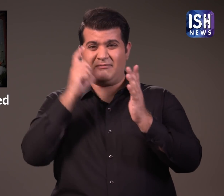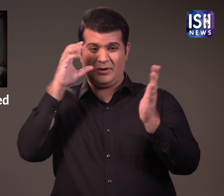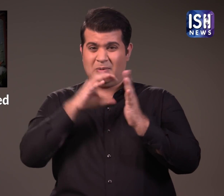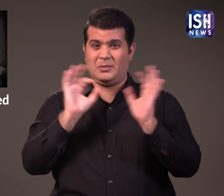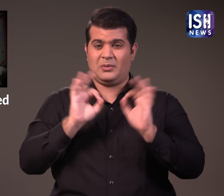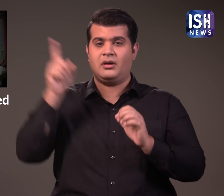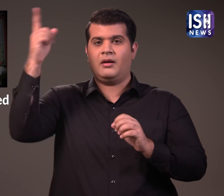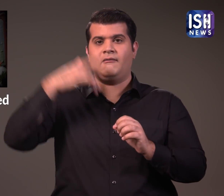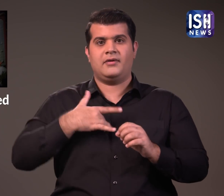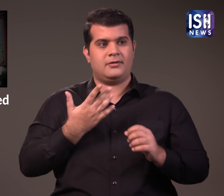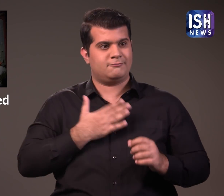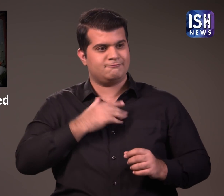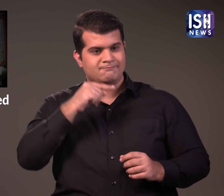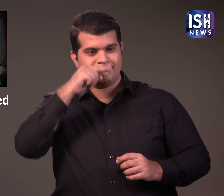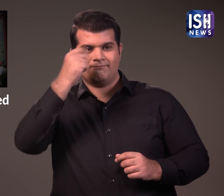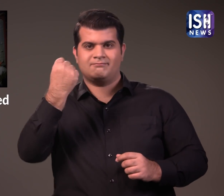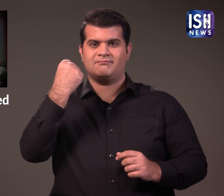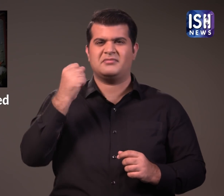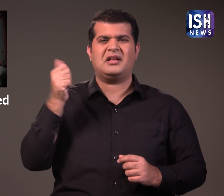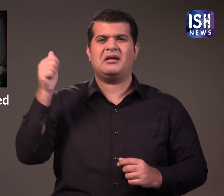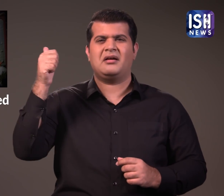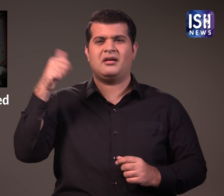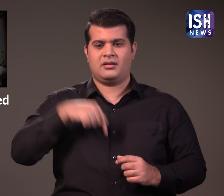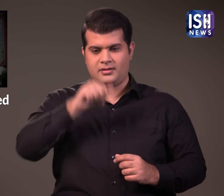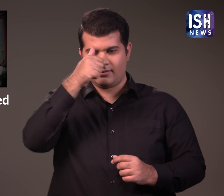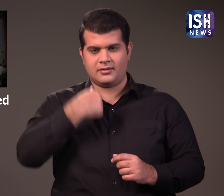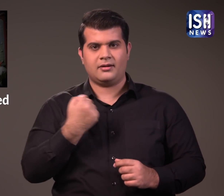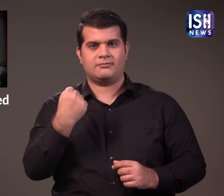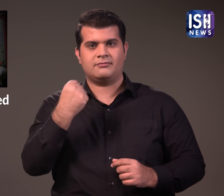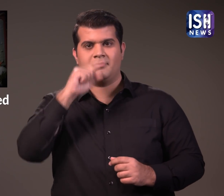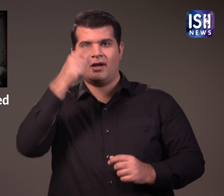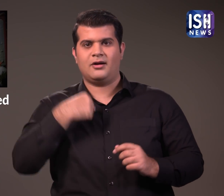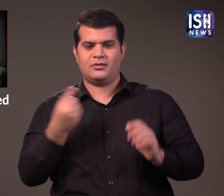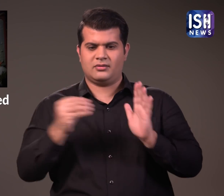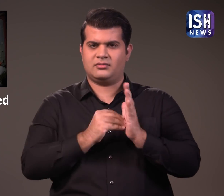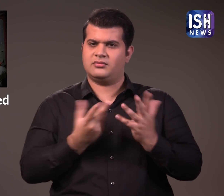They may not be proud of their PMs like we are proud of our PM.